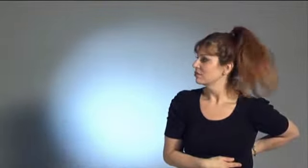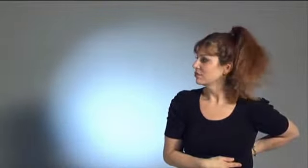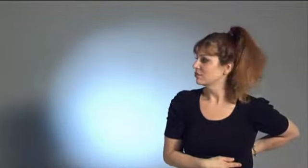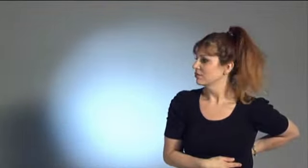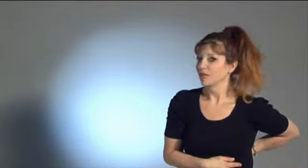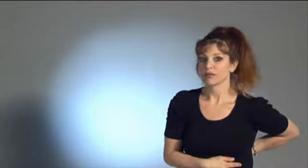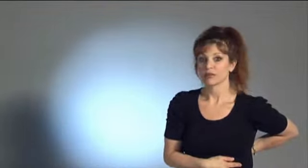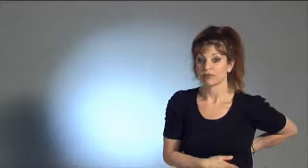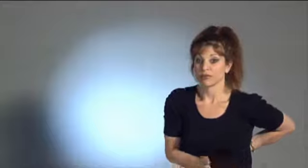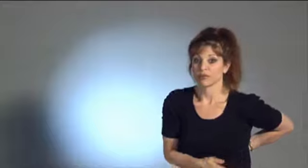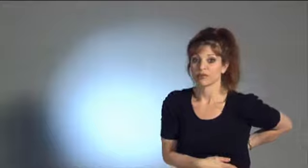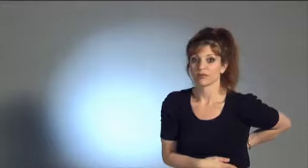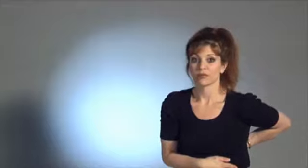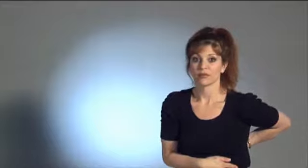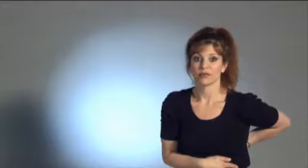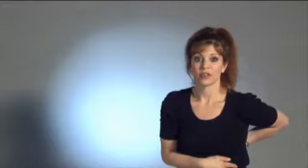Oh. You're